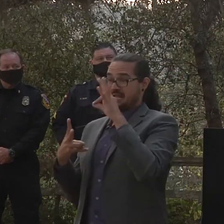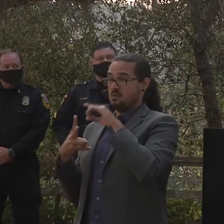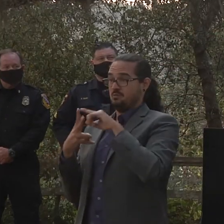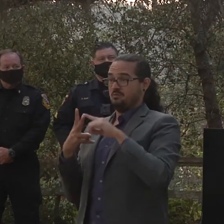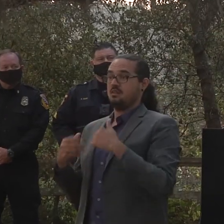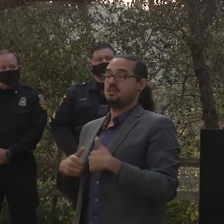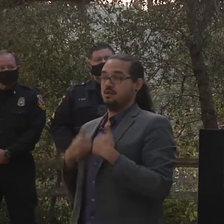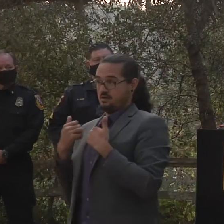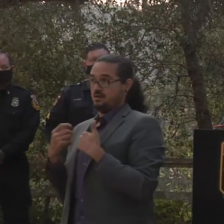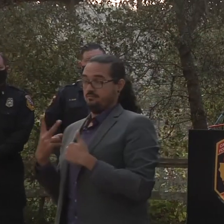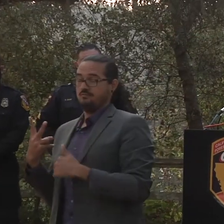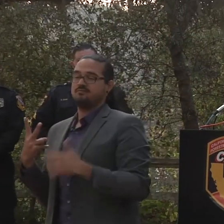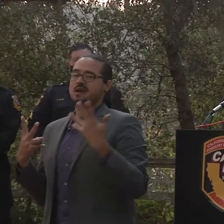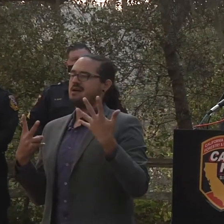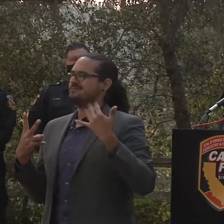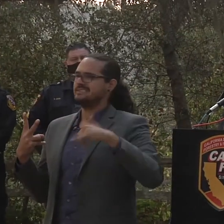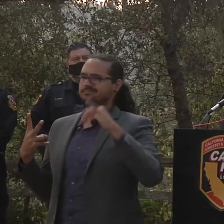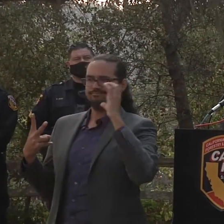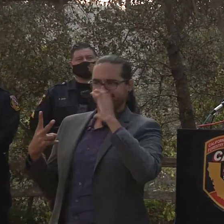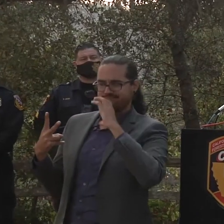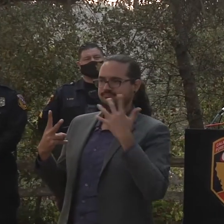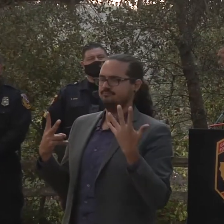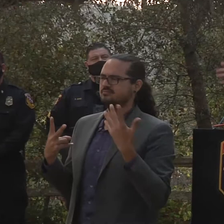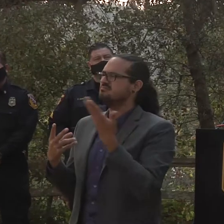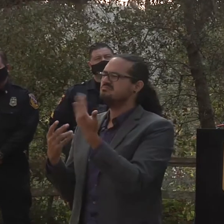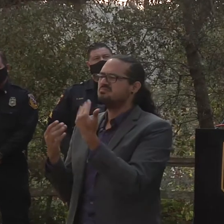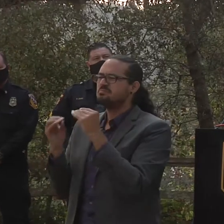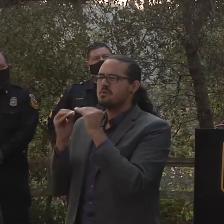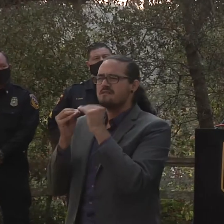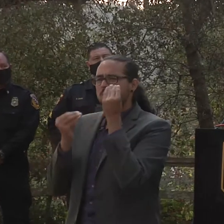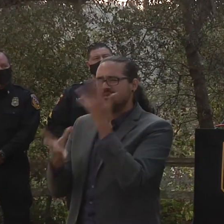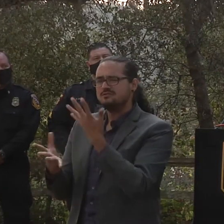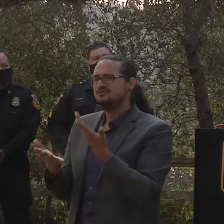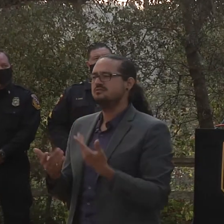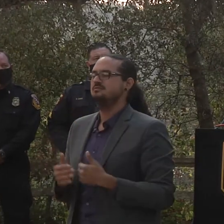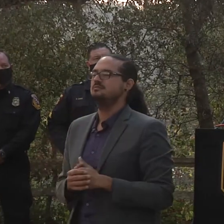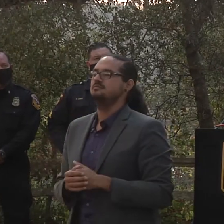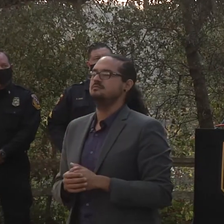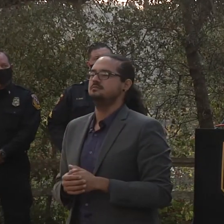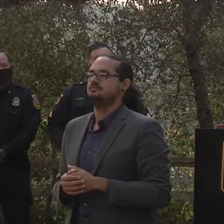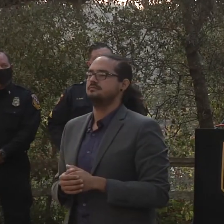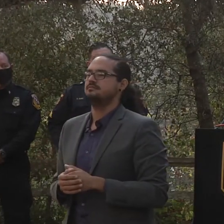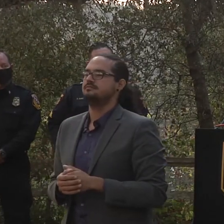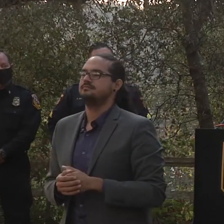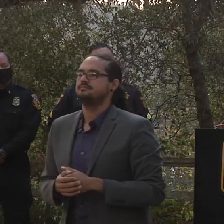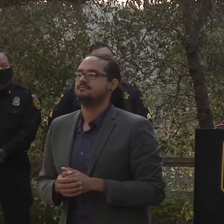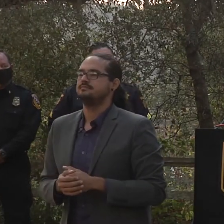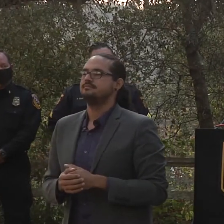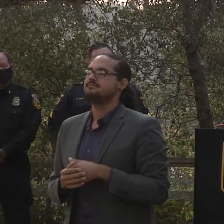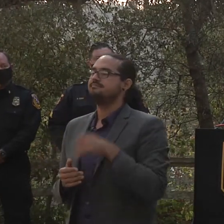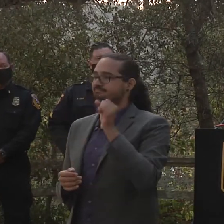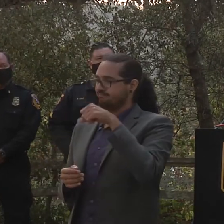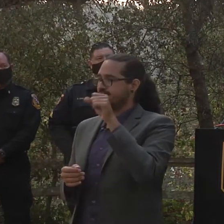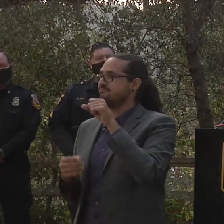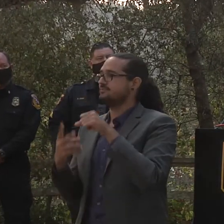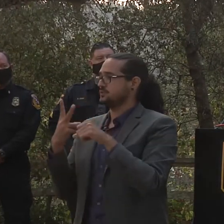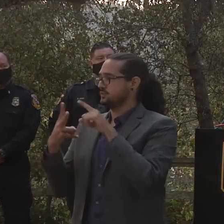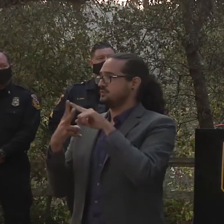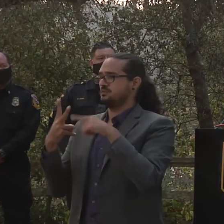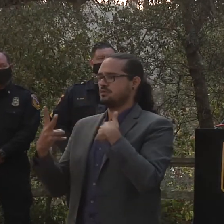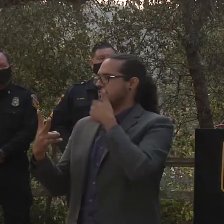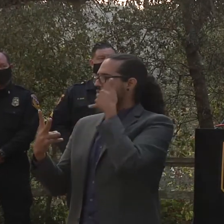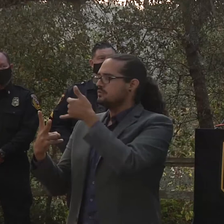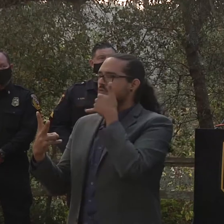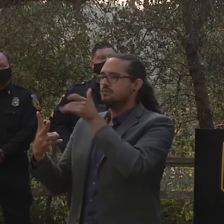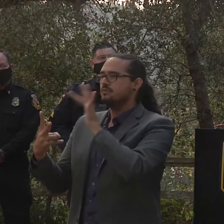sure so uh in terms of the two people we did find obviously that's through uh contacting content contacting them directly making contact